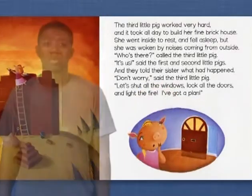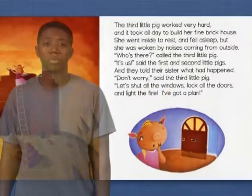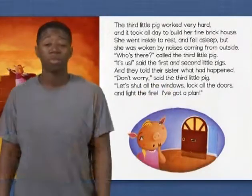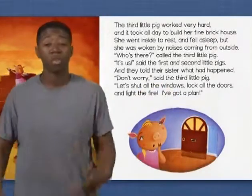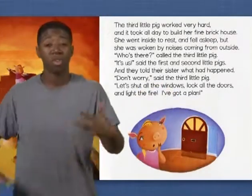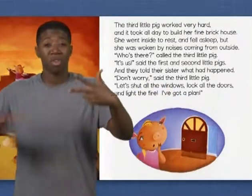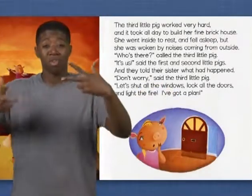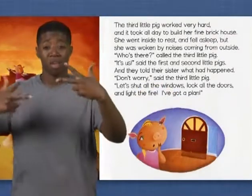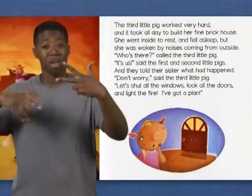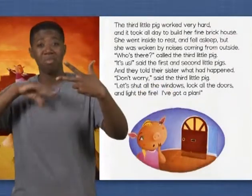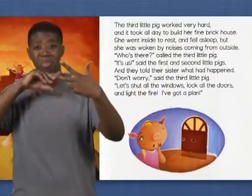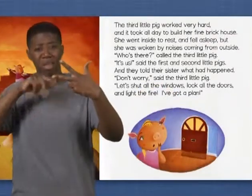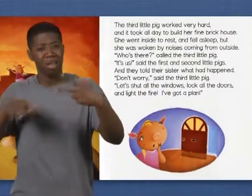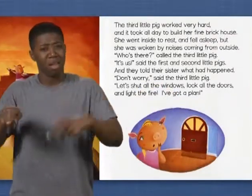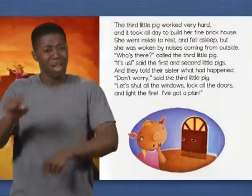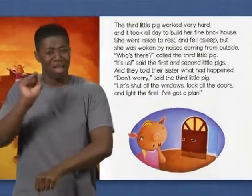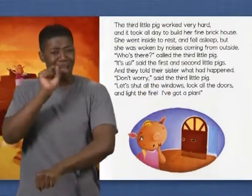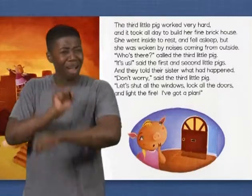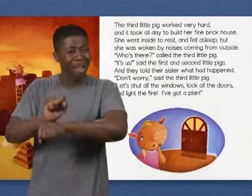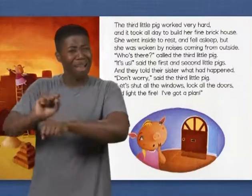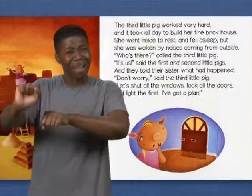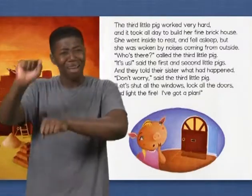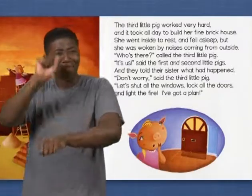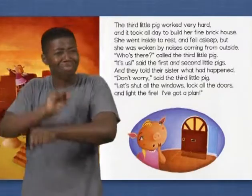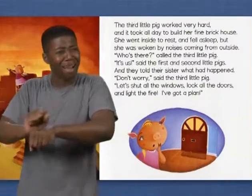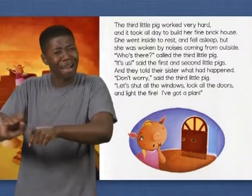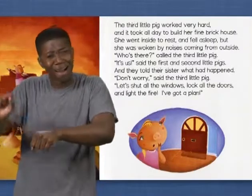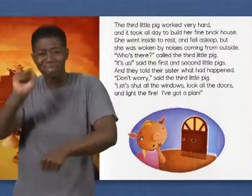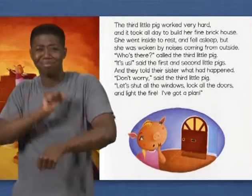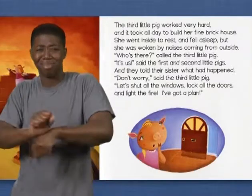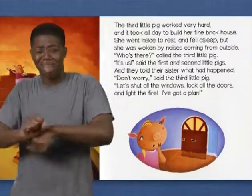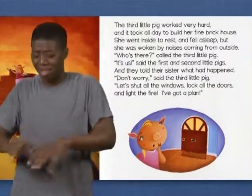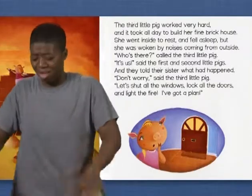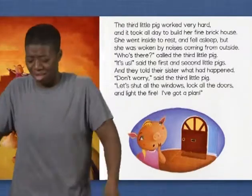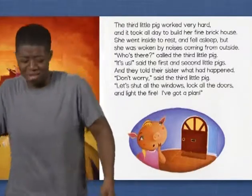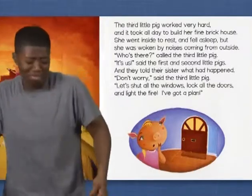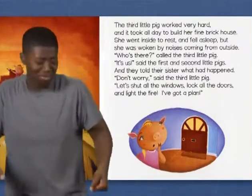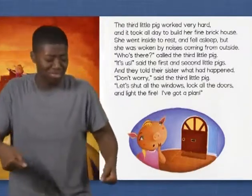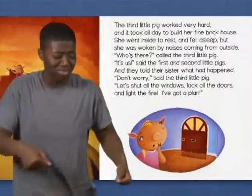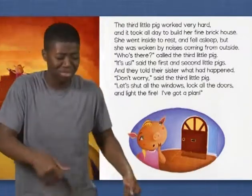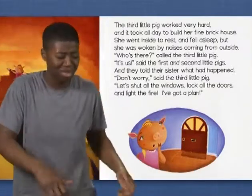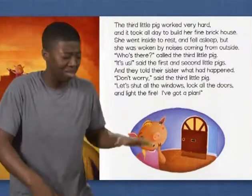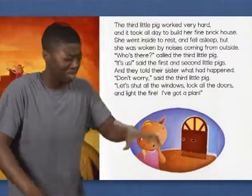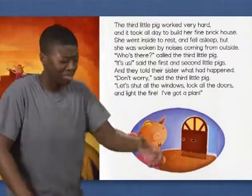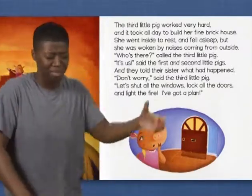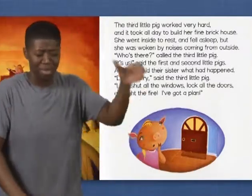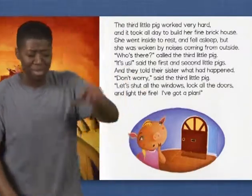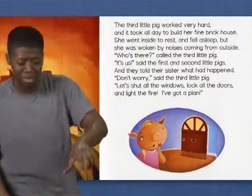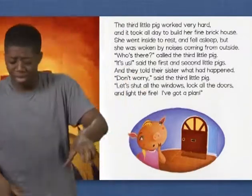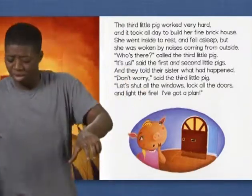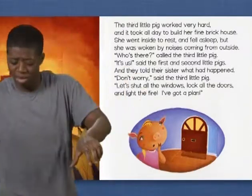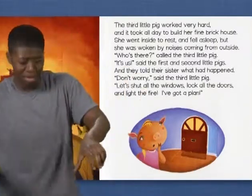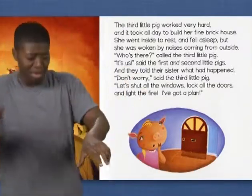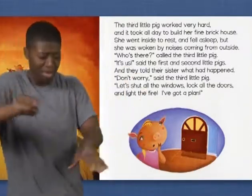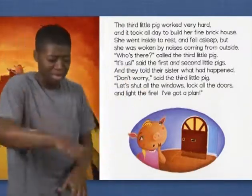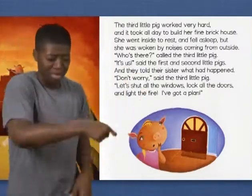The third little pig worked very hard and it took all day to build her fine brick house.